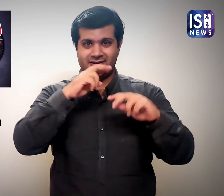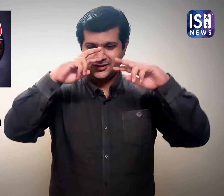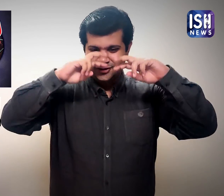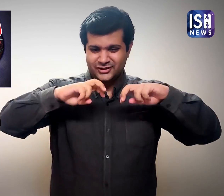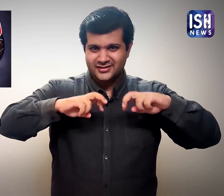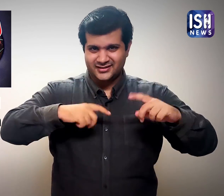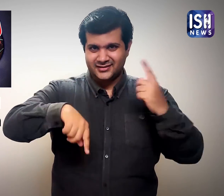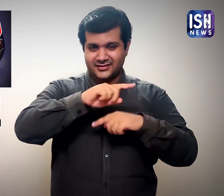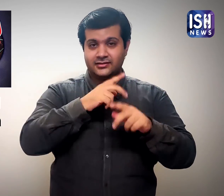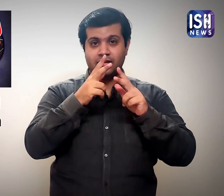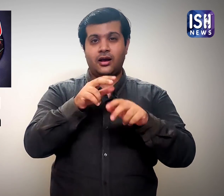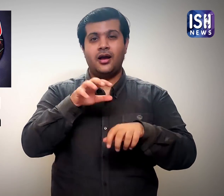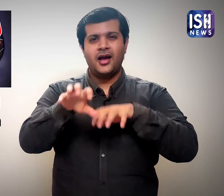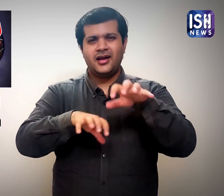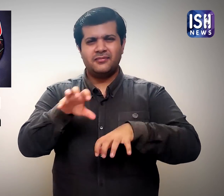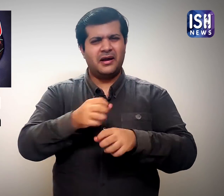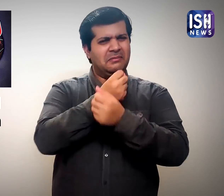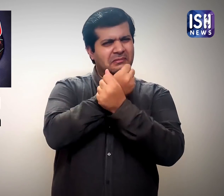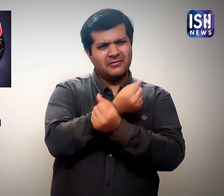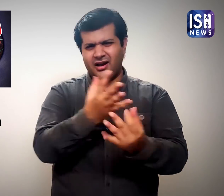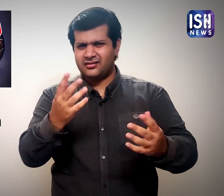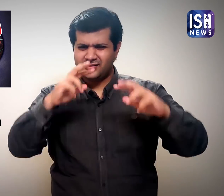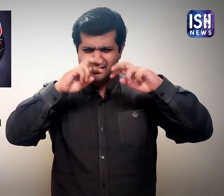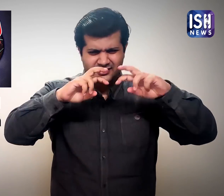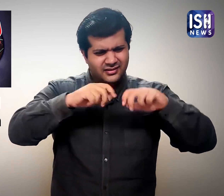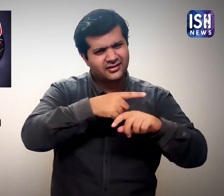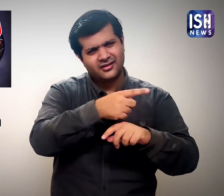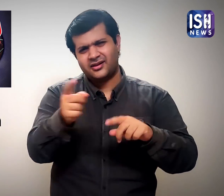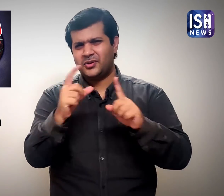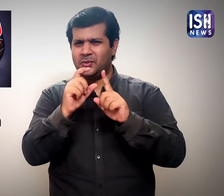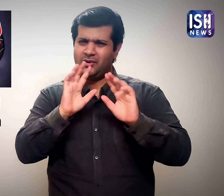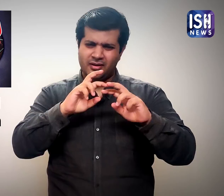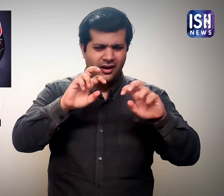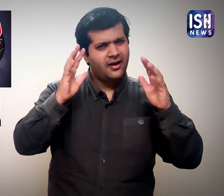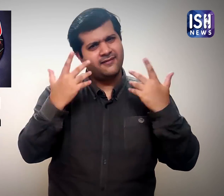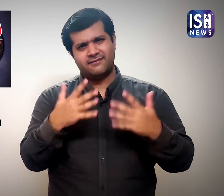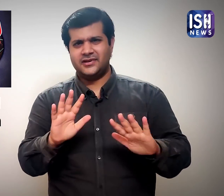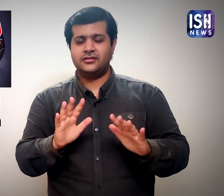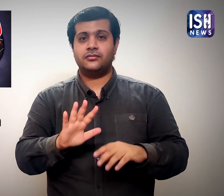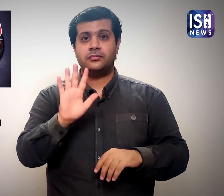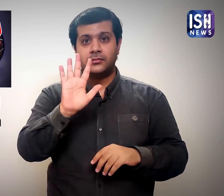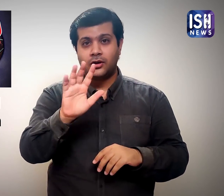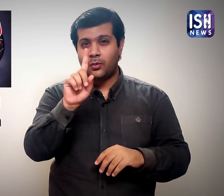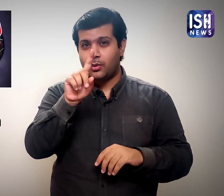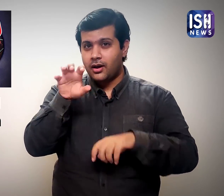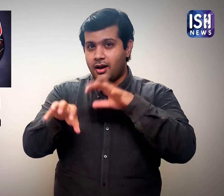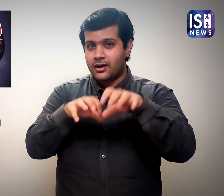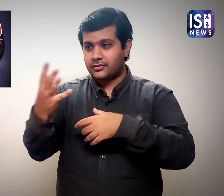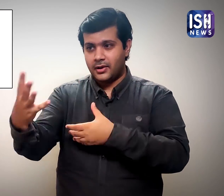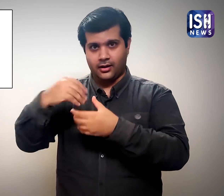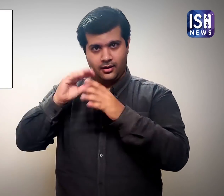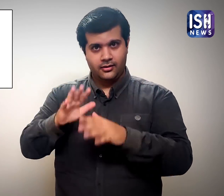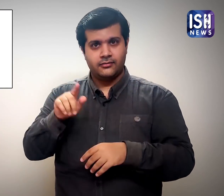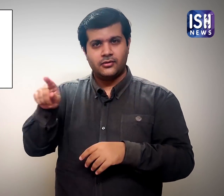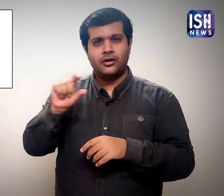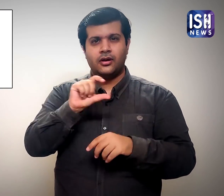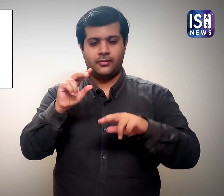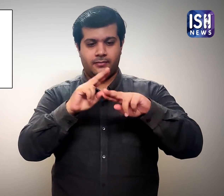The researchers then did experiments on many animals, including